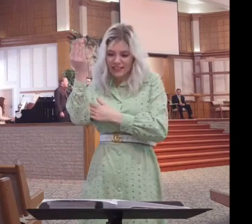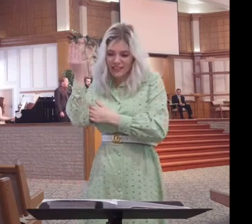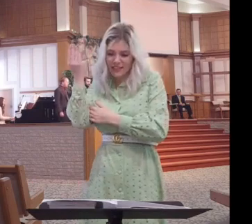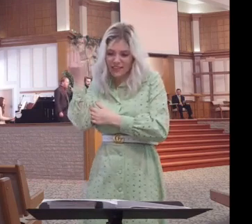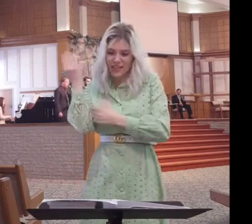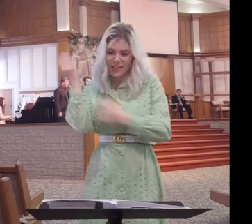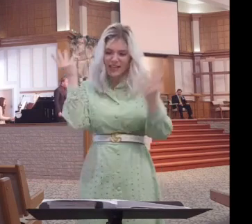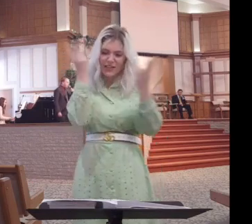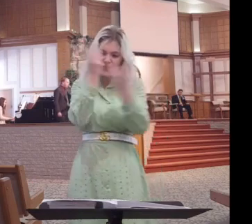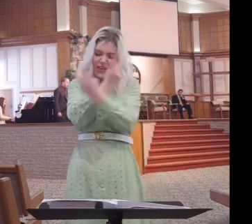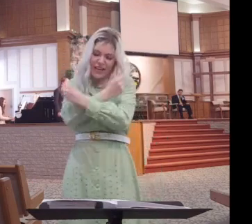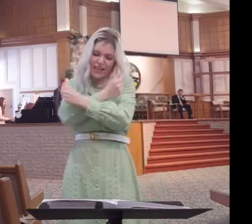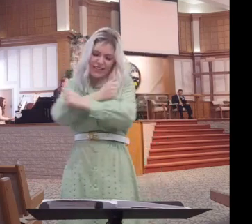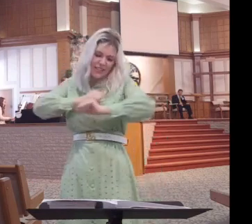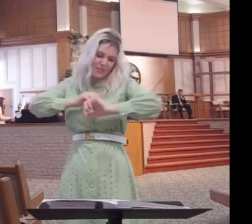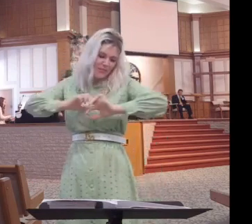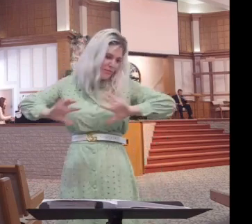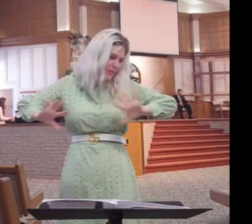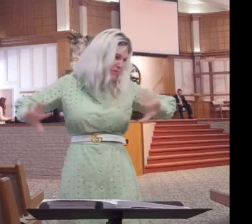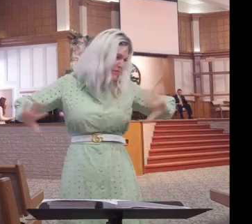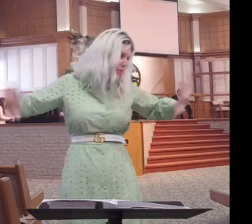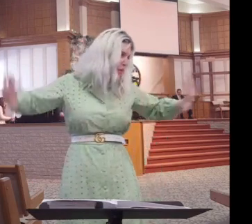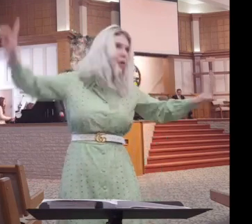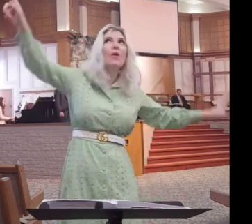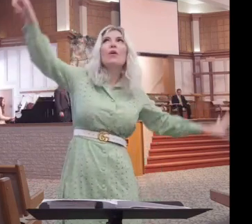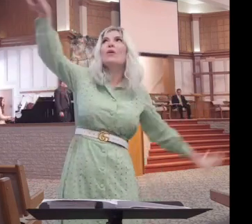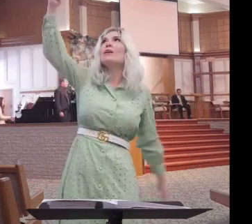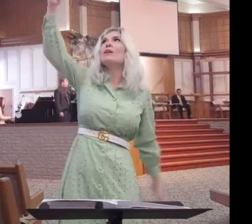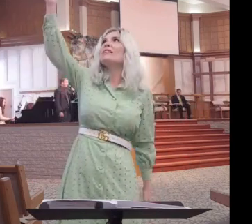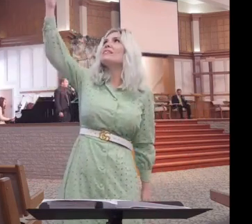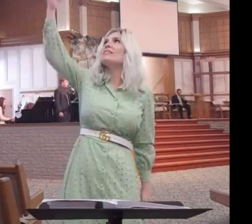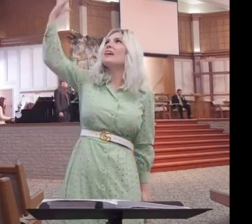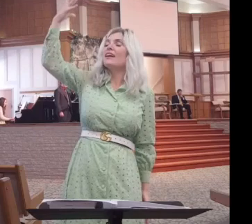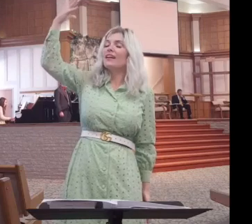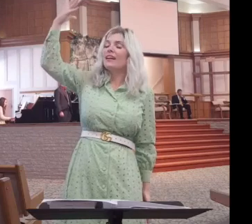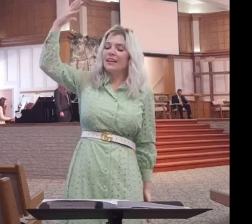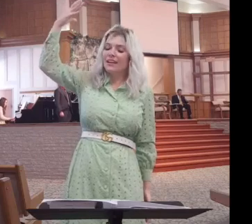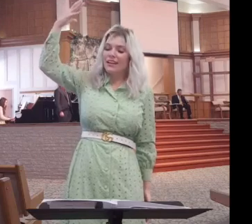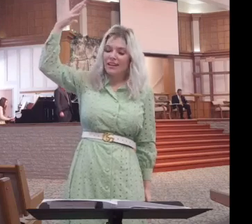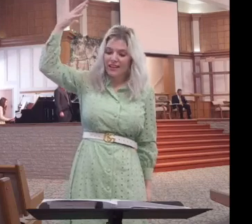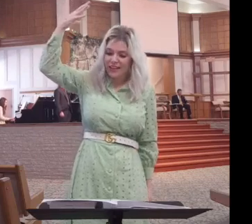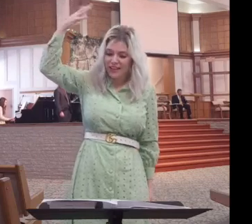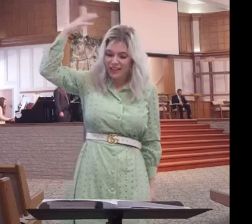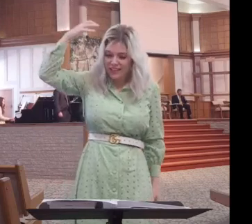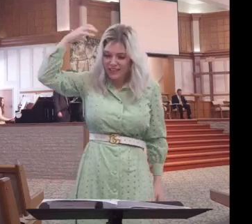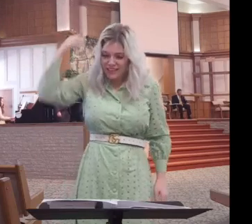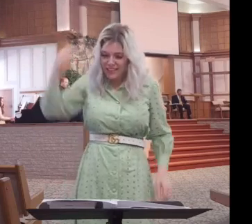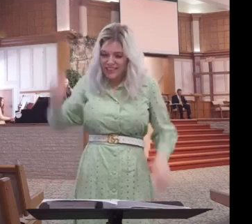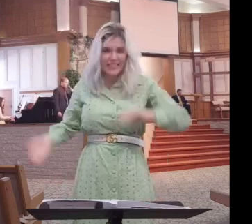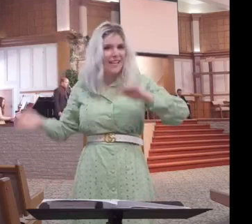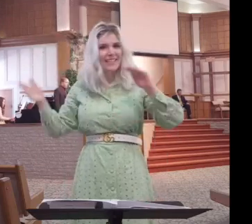shadows vanished before the sun. Then came